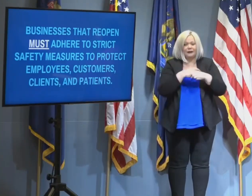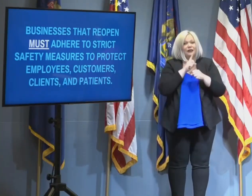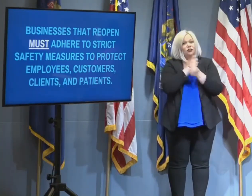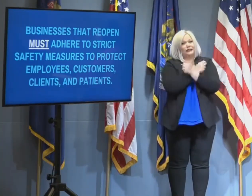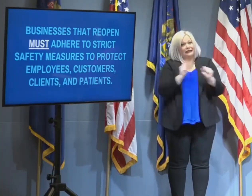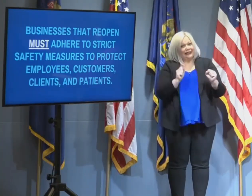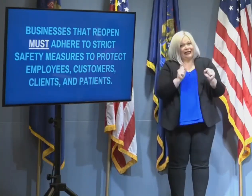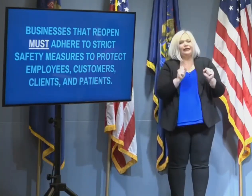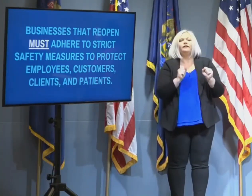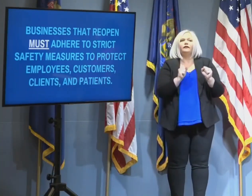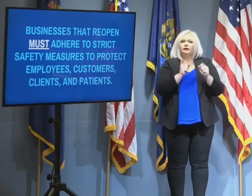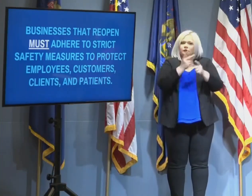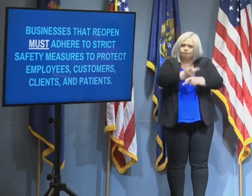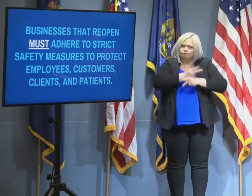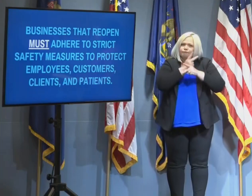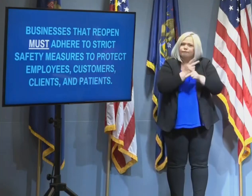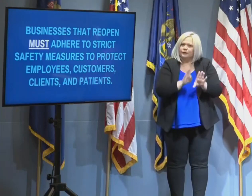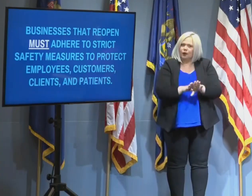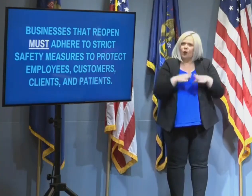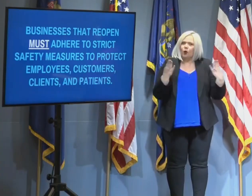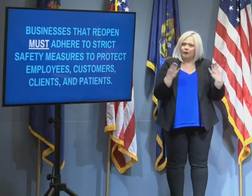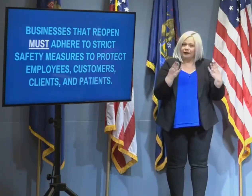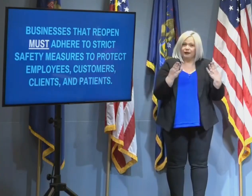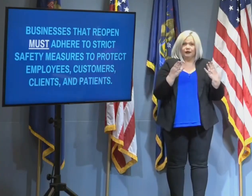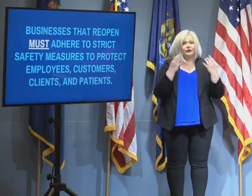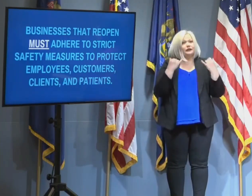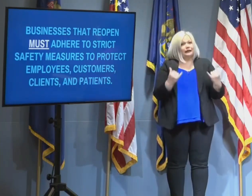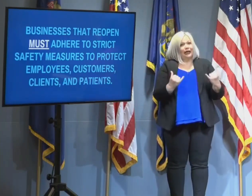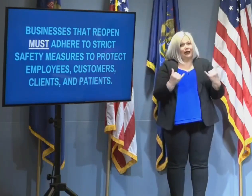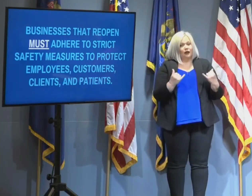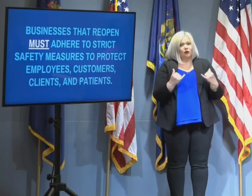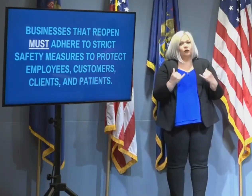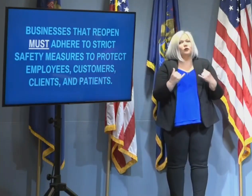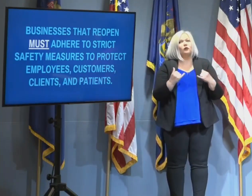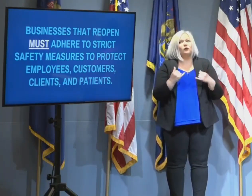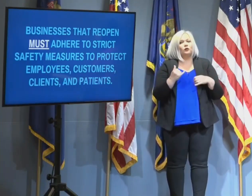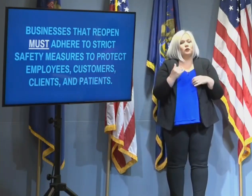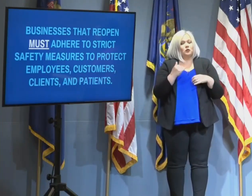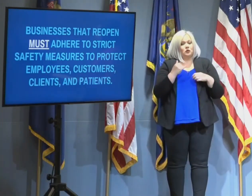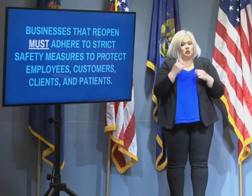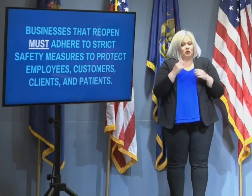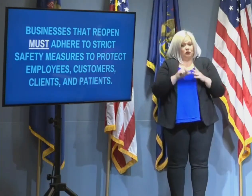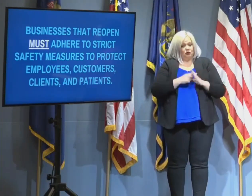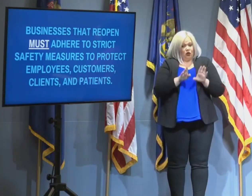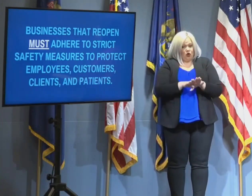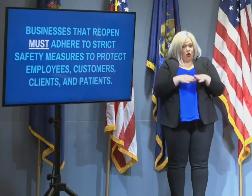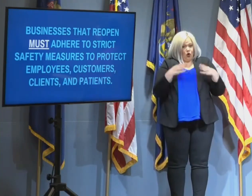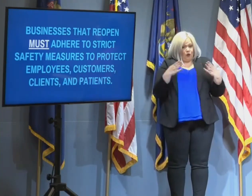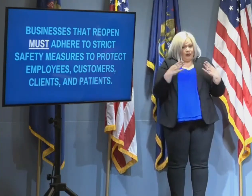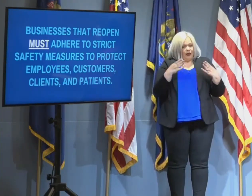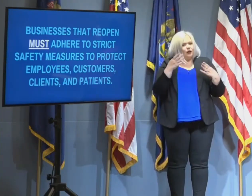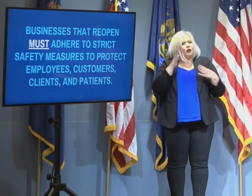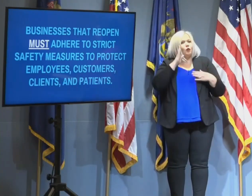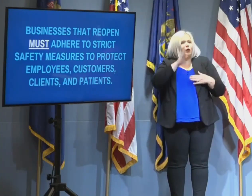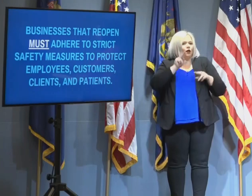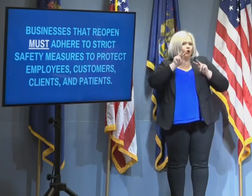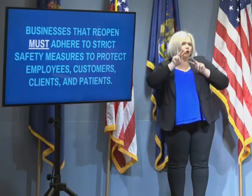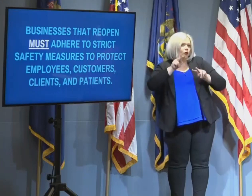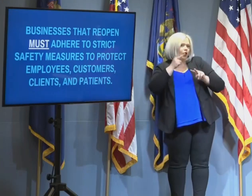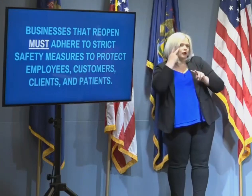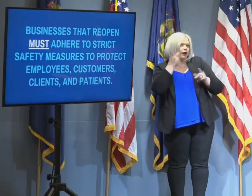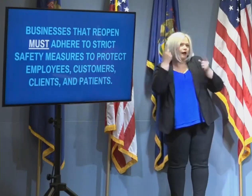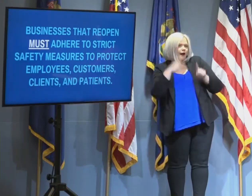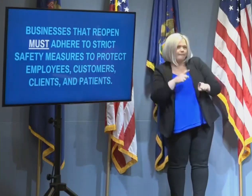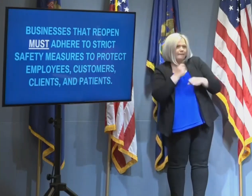responsibly over the past few weeks. Now, we're going to need to take some time to ensure that these new measures are working. We know that